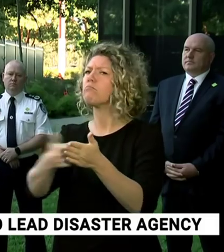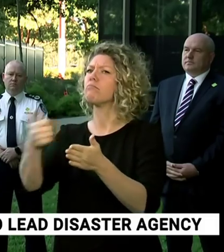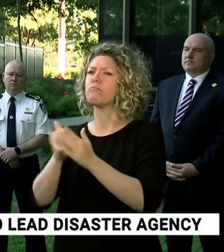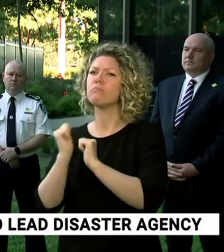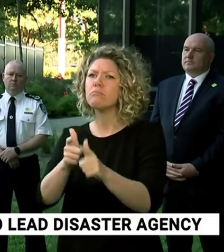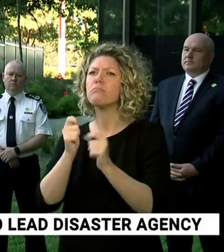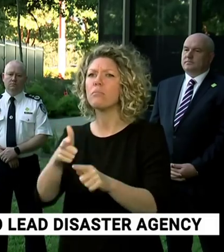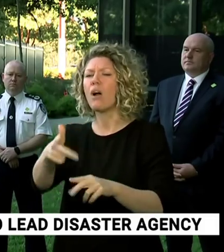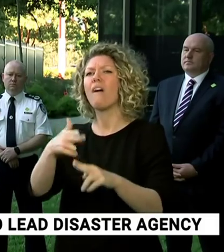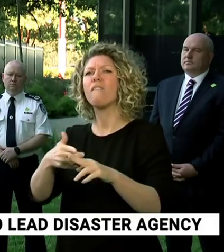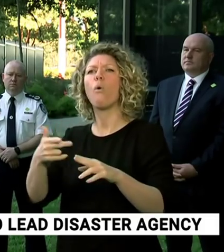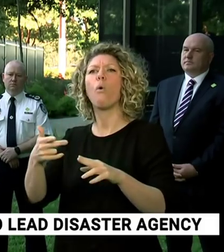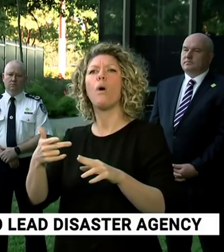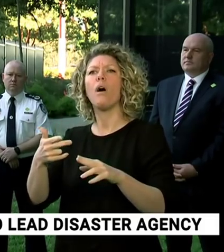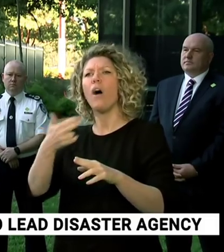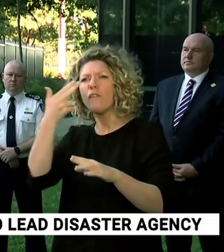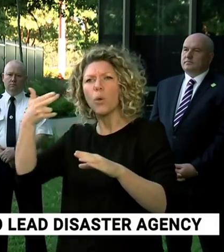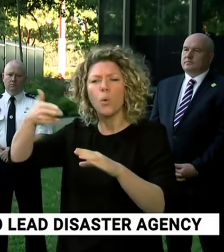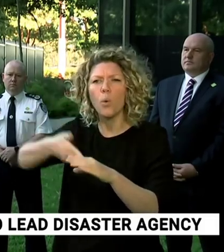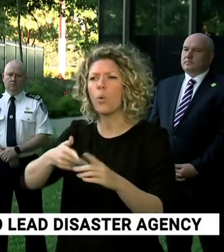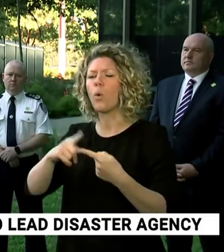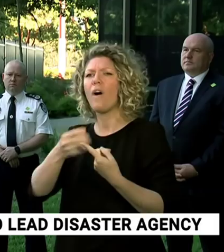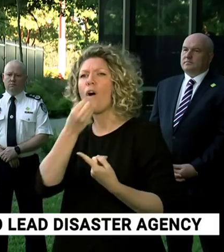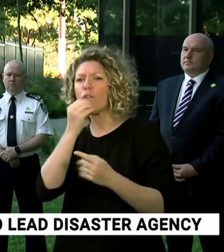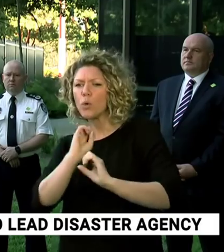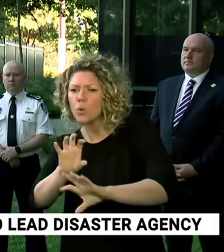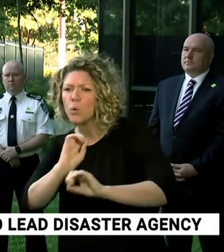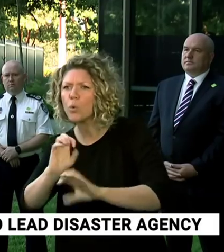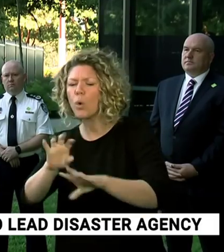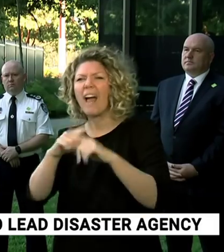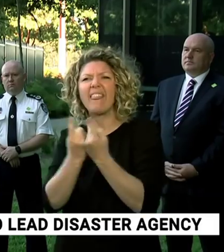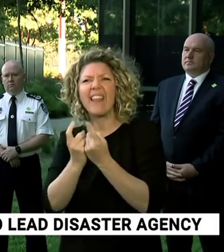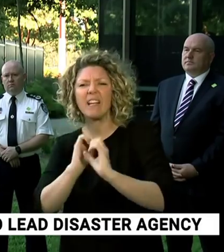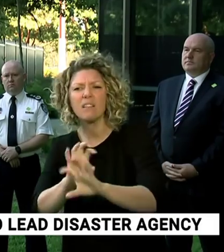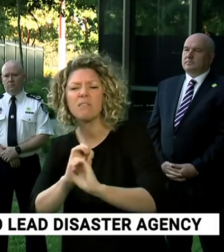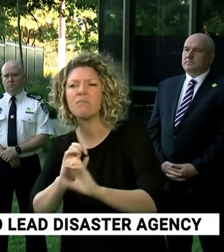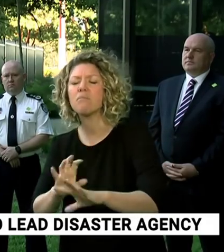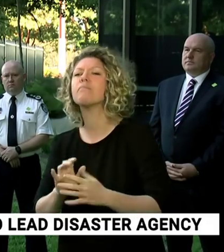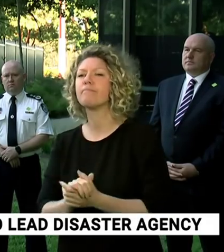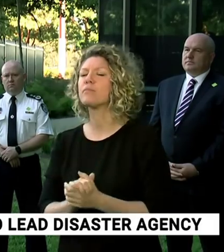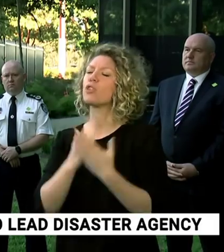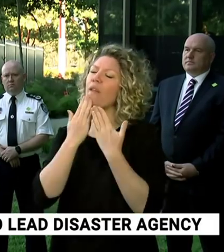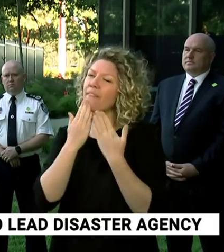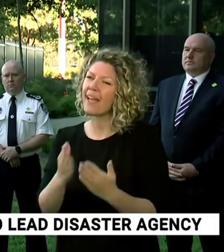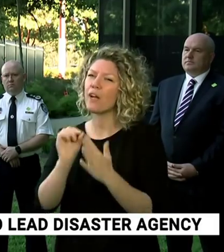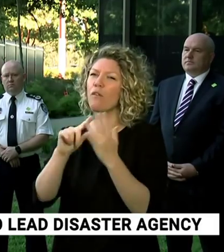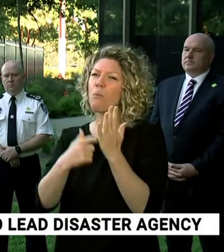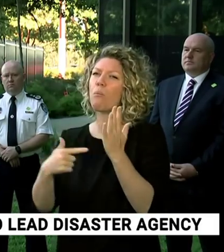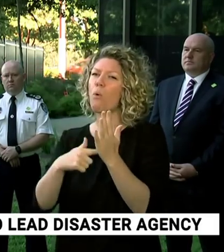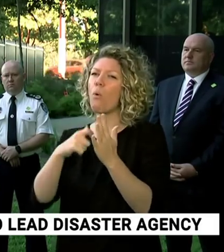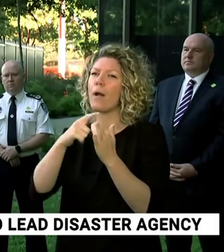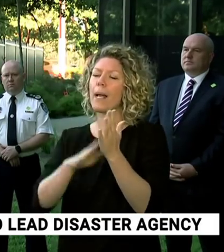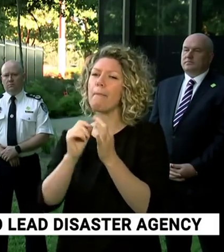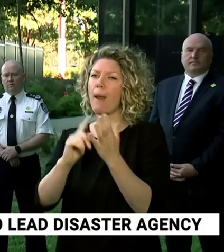refuel and resupply ships. So for mine, thank you to the Port Kembla dock.